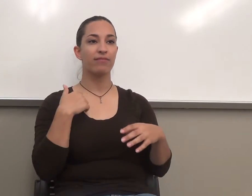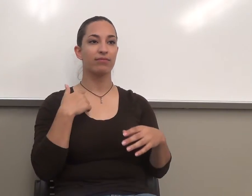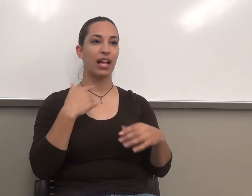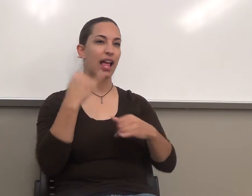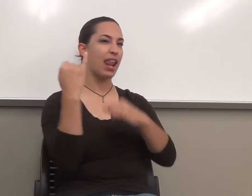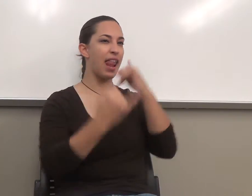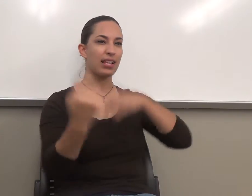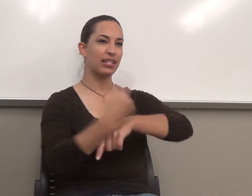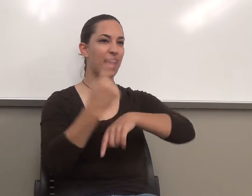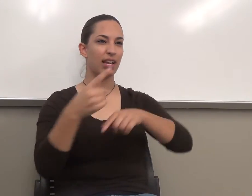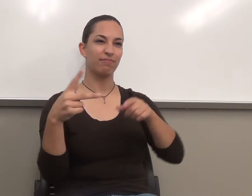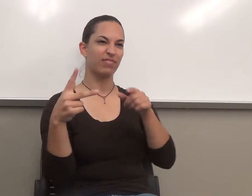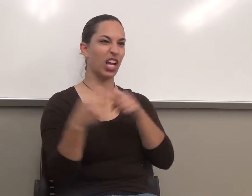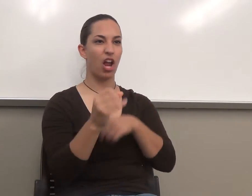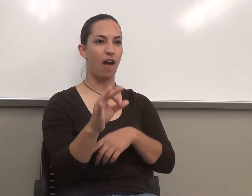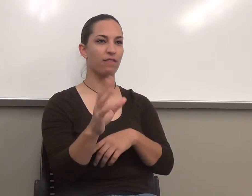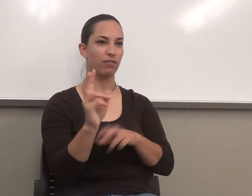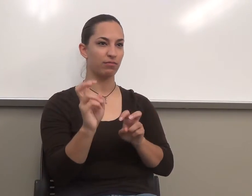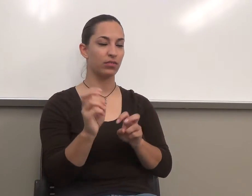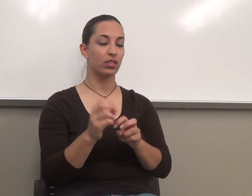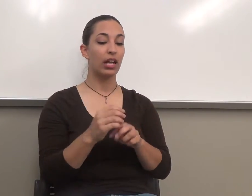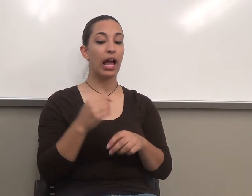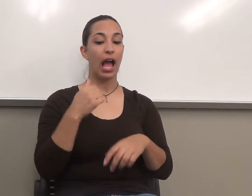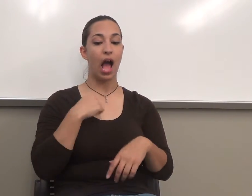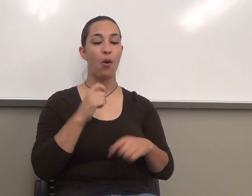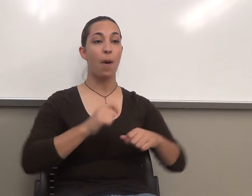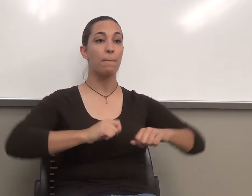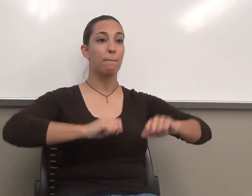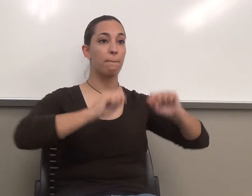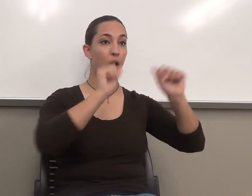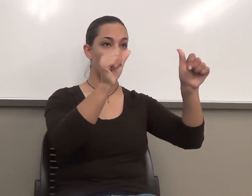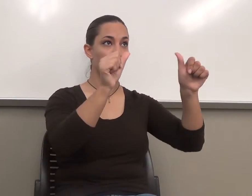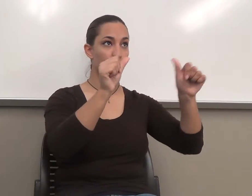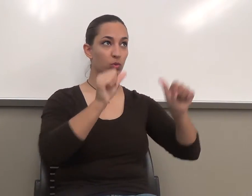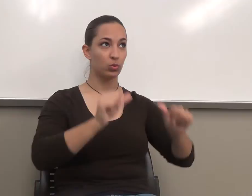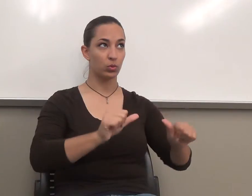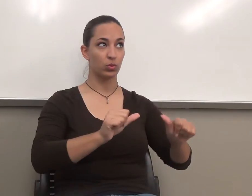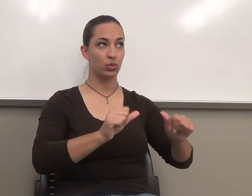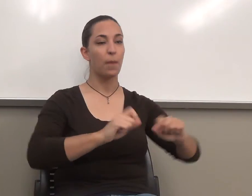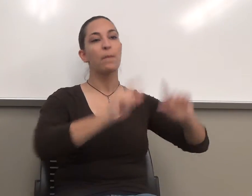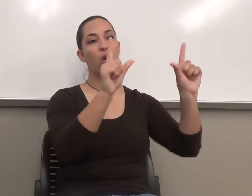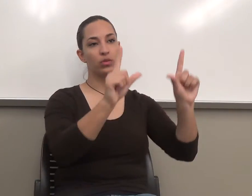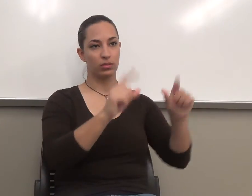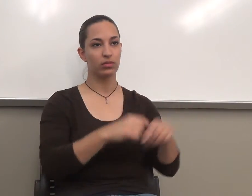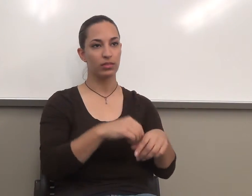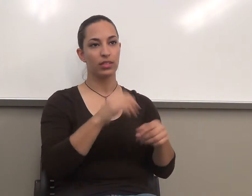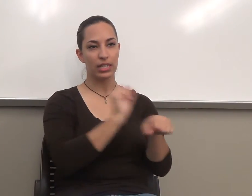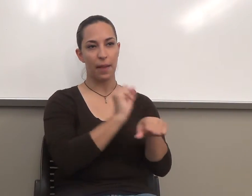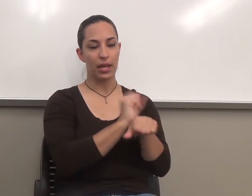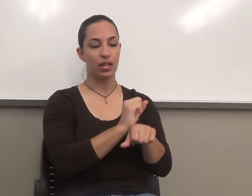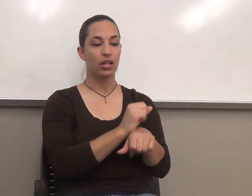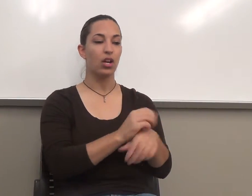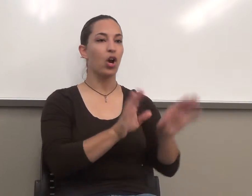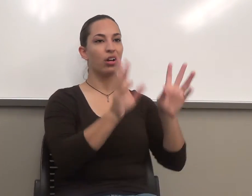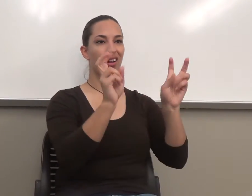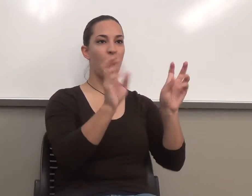I post the assignment, I say, I opened up a mistake, it's due in two weeks.